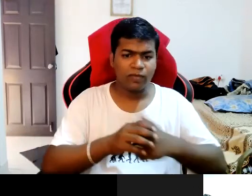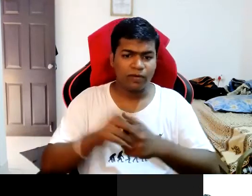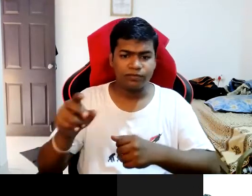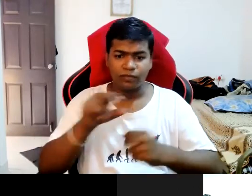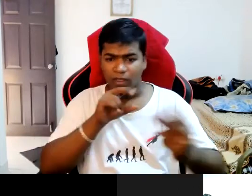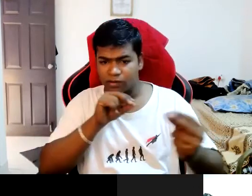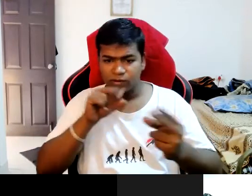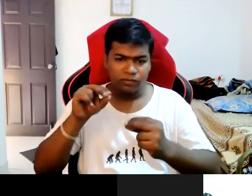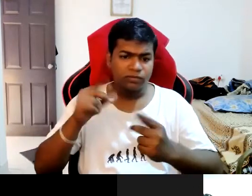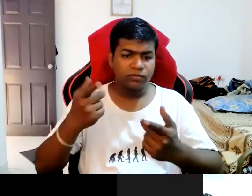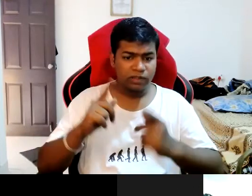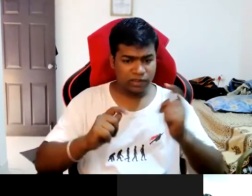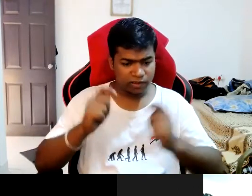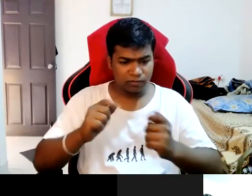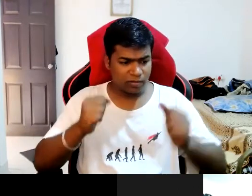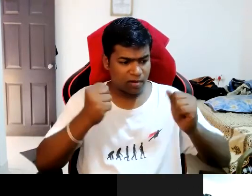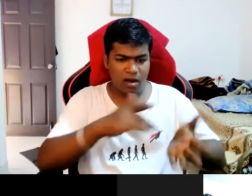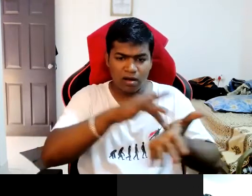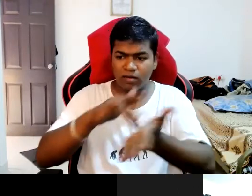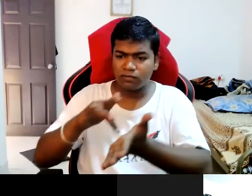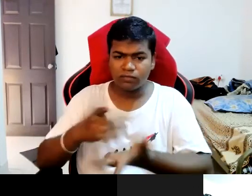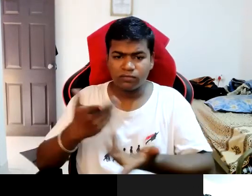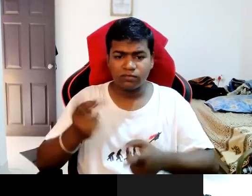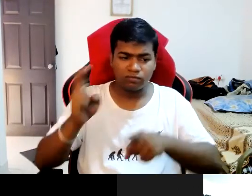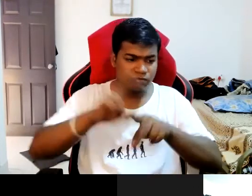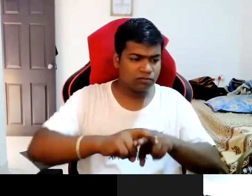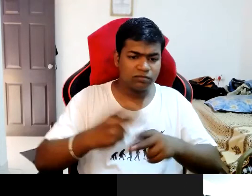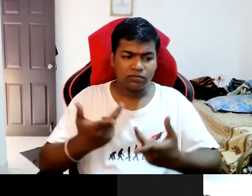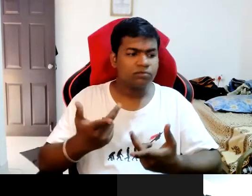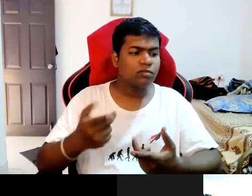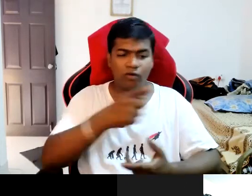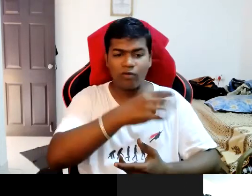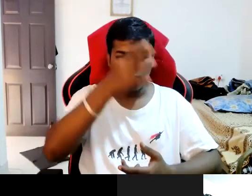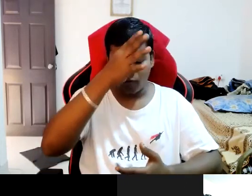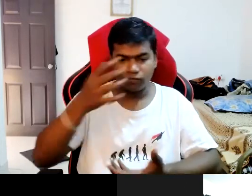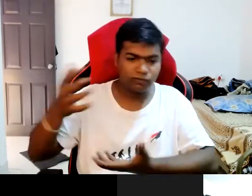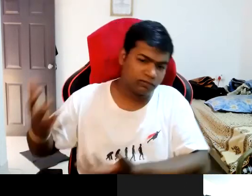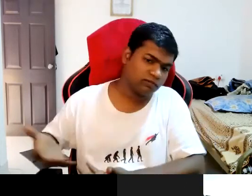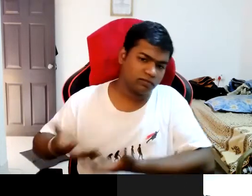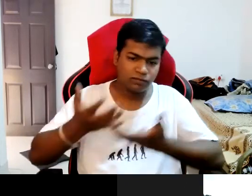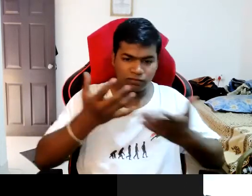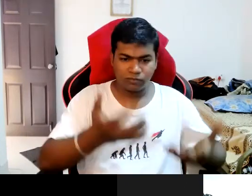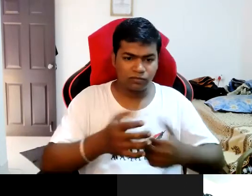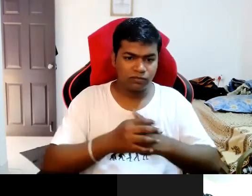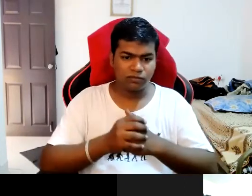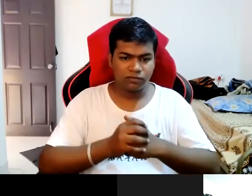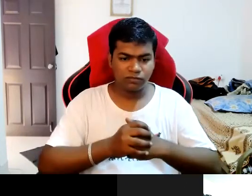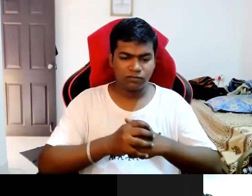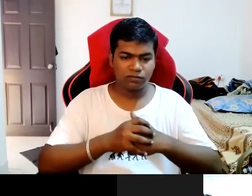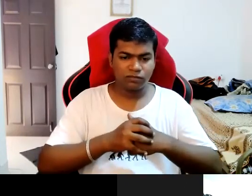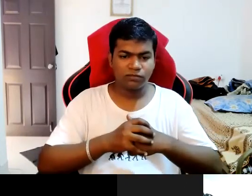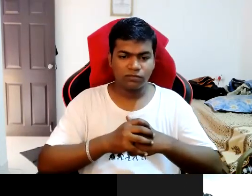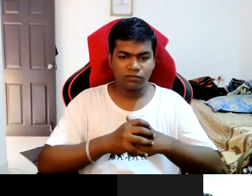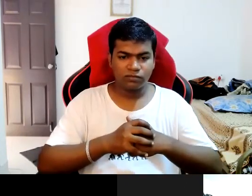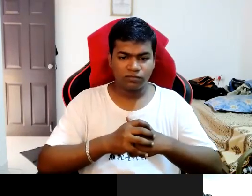me in the exam my parents need to carry that is the main drawback for me. And that is the main thing I'm not